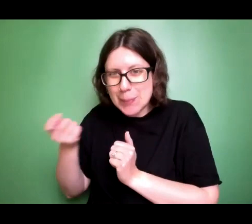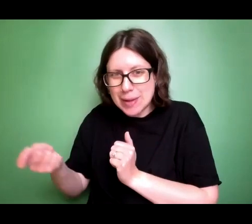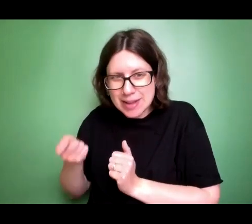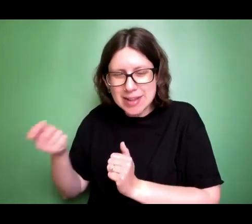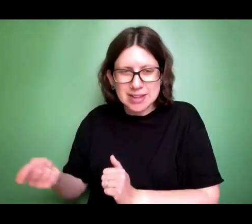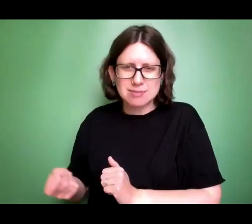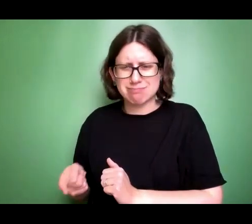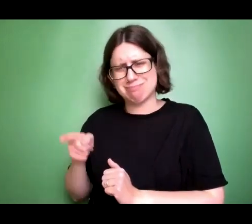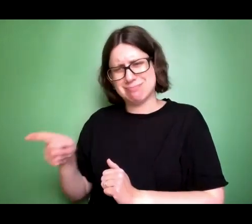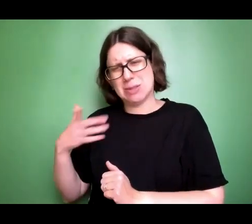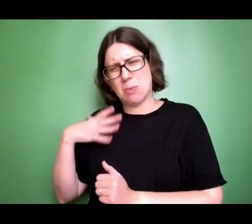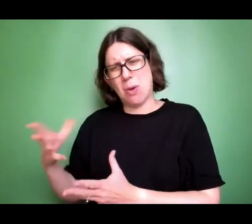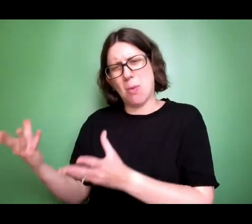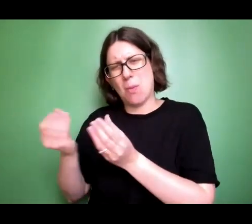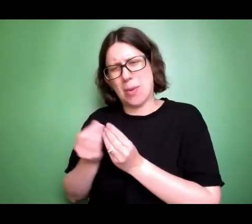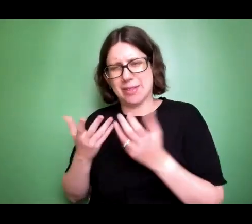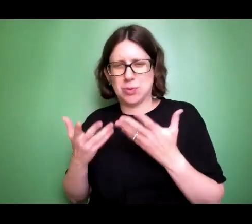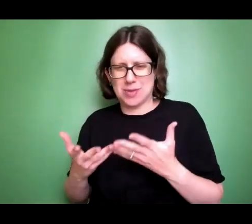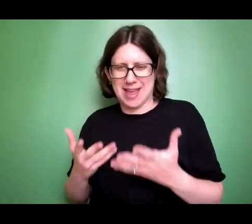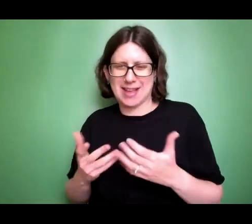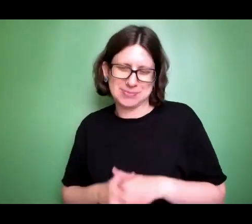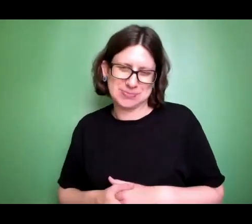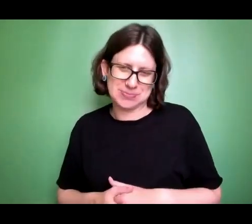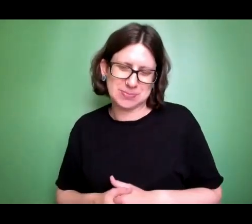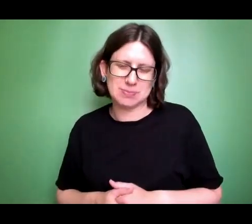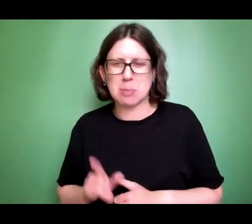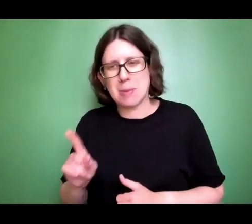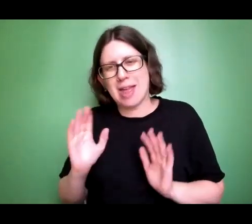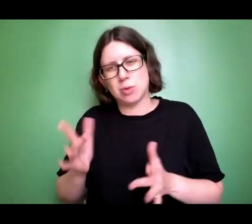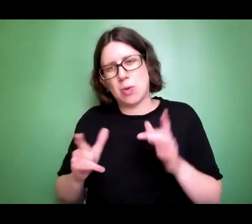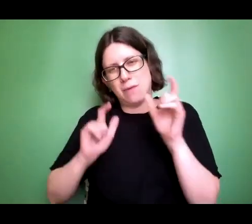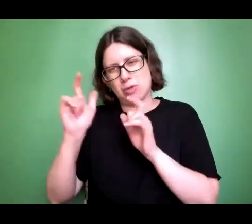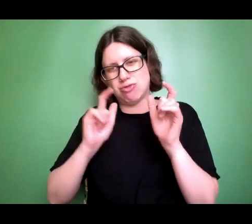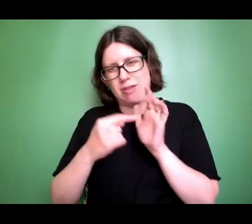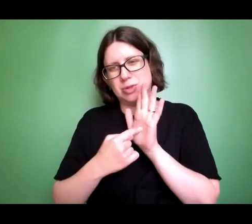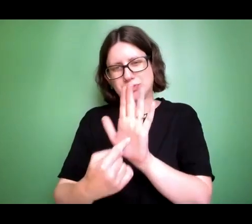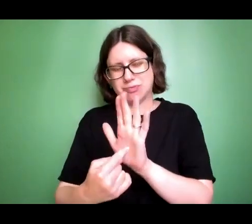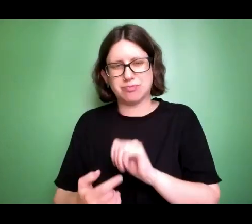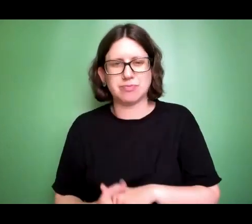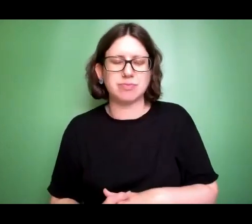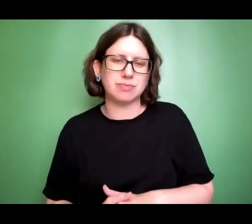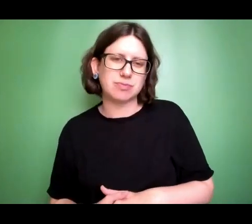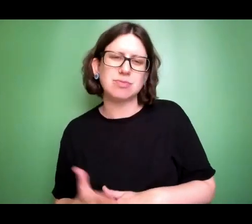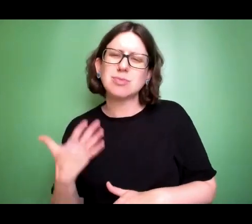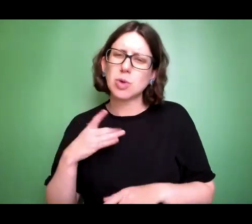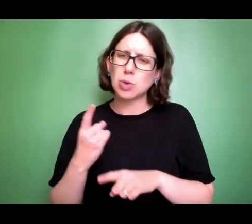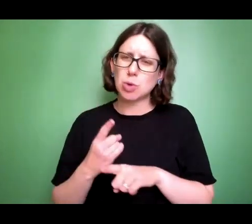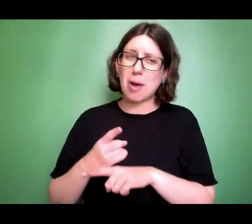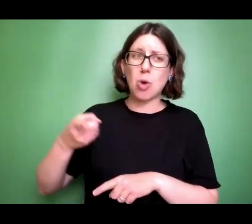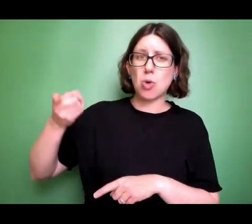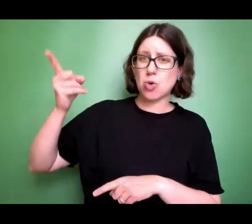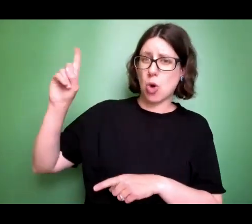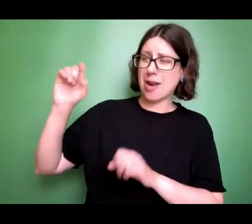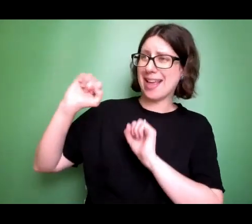to you guys so that you guys could all meet her. But today what we're going to do, we're going to look at God's kind of love. And we're going to look at how